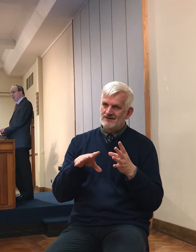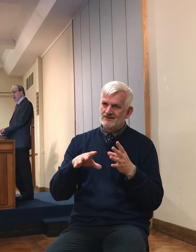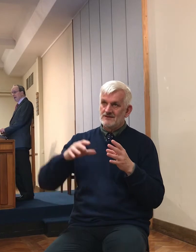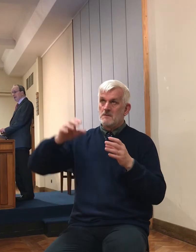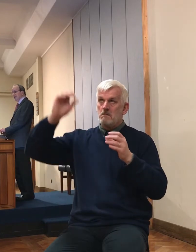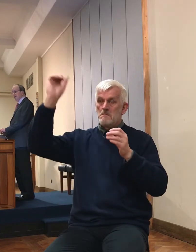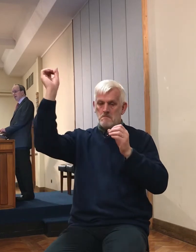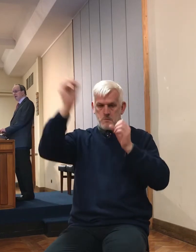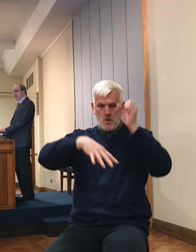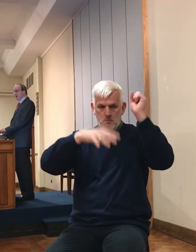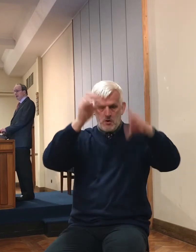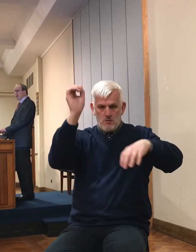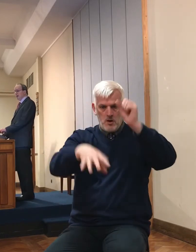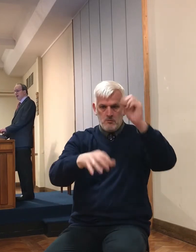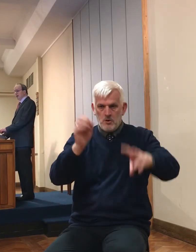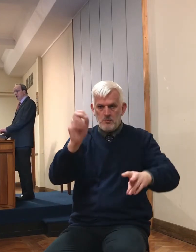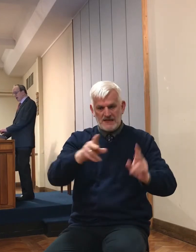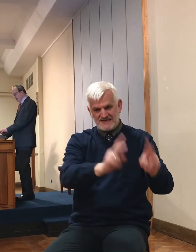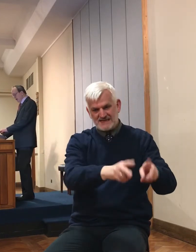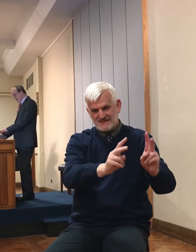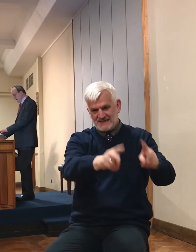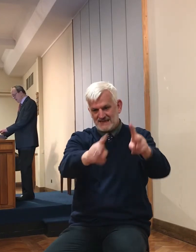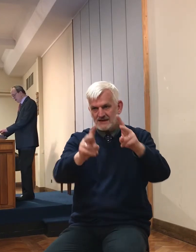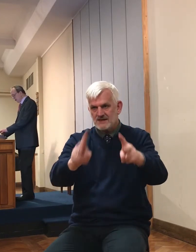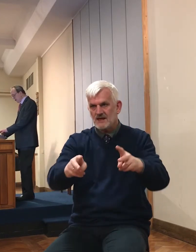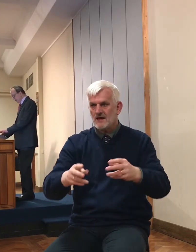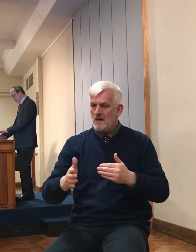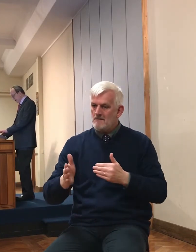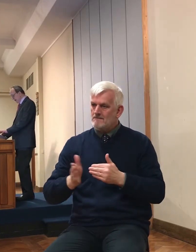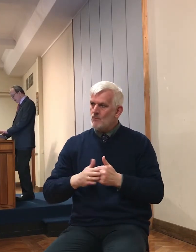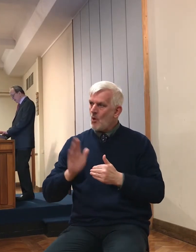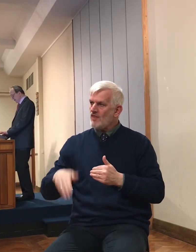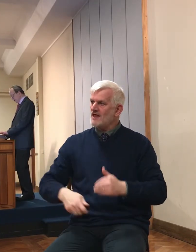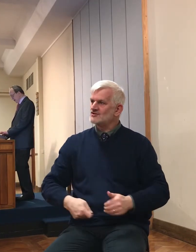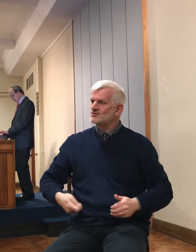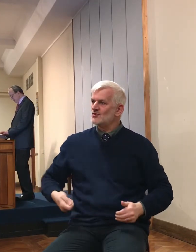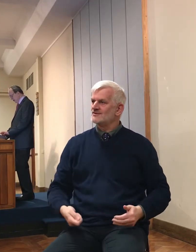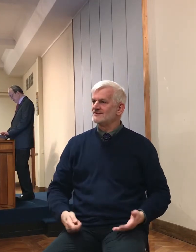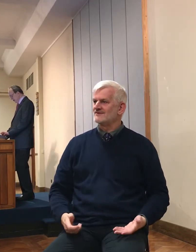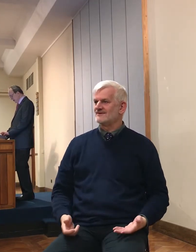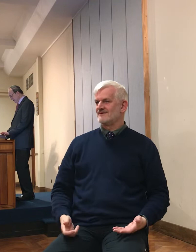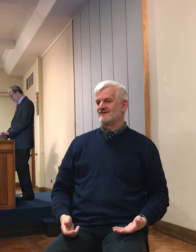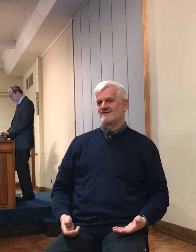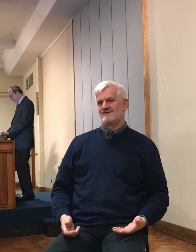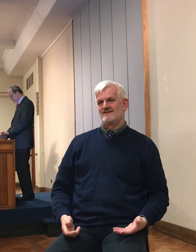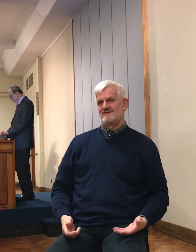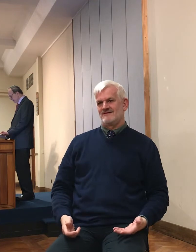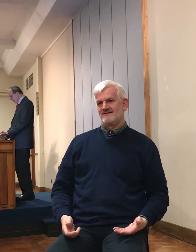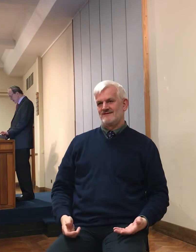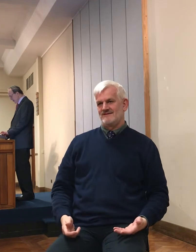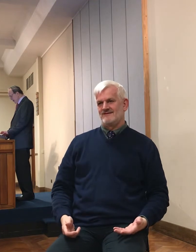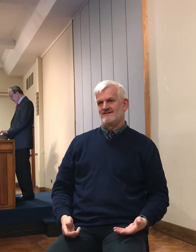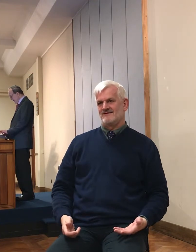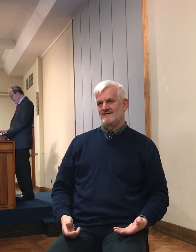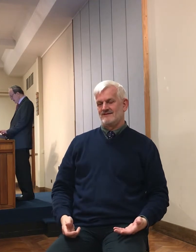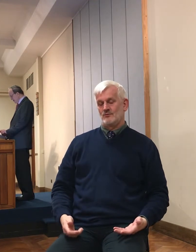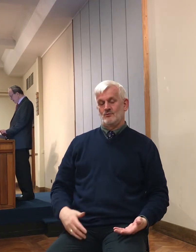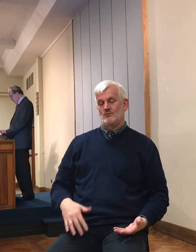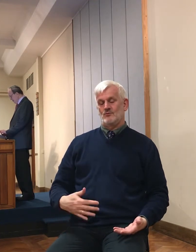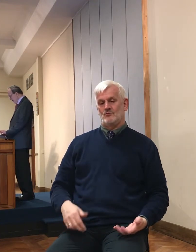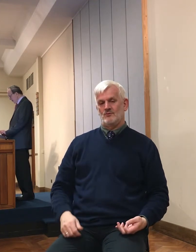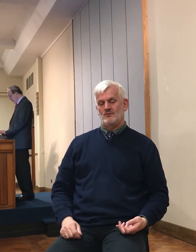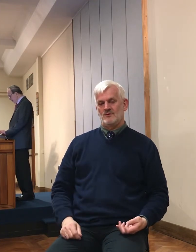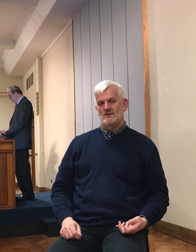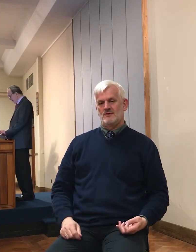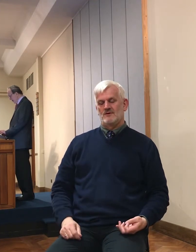died from them than died from running before the sword. And then,